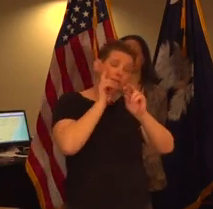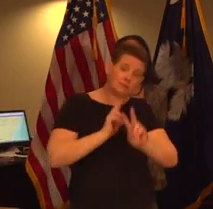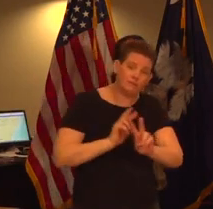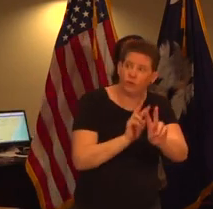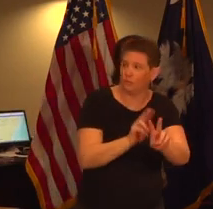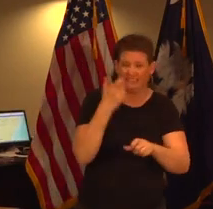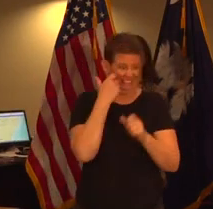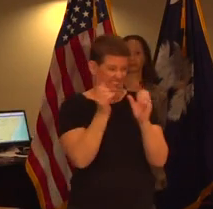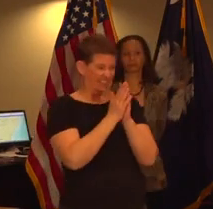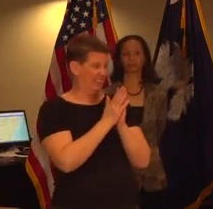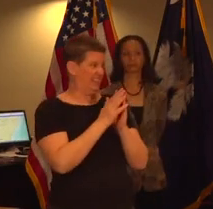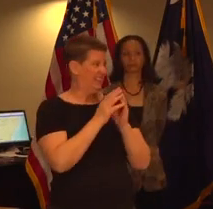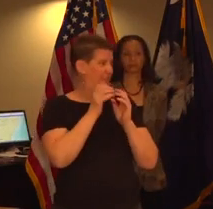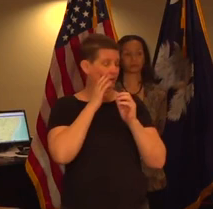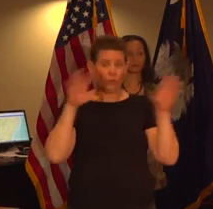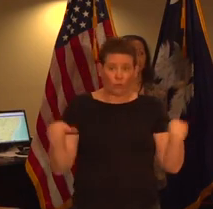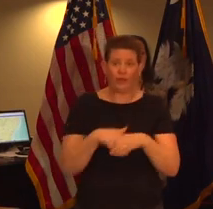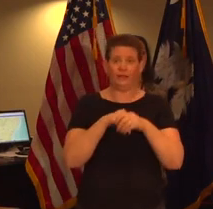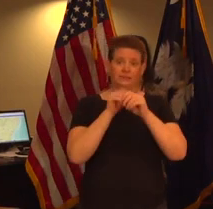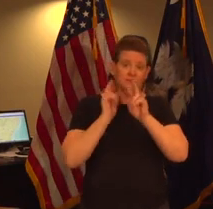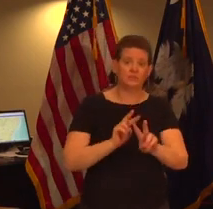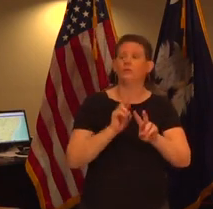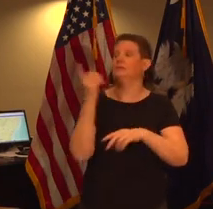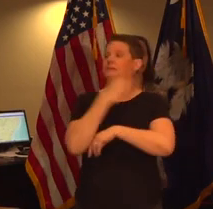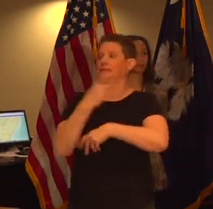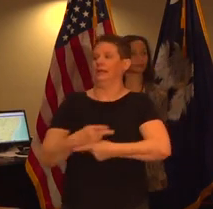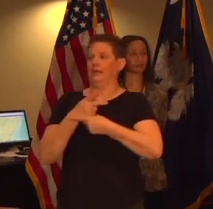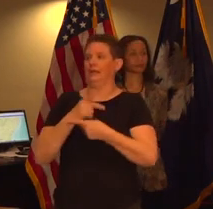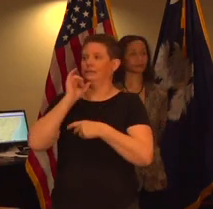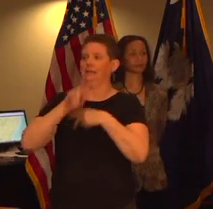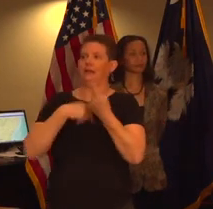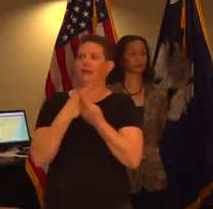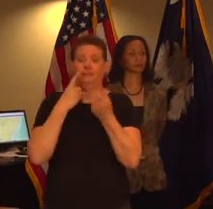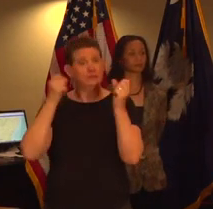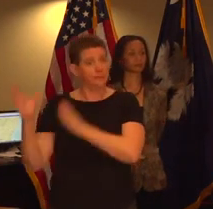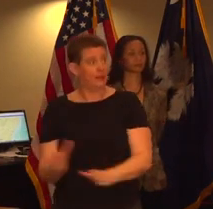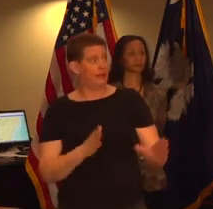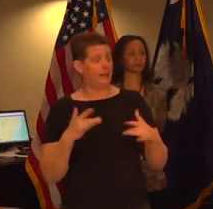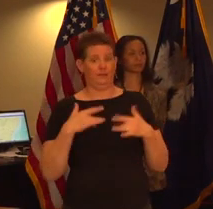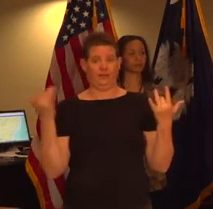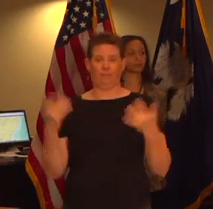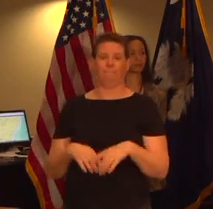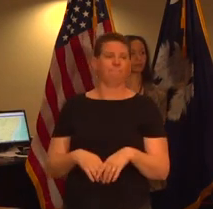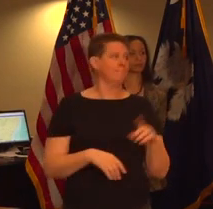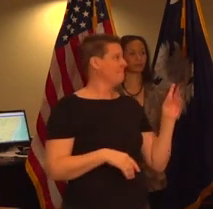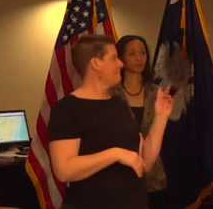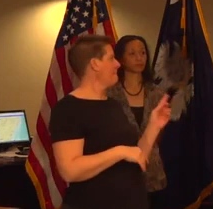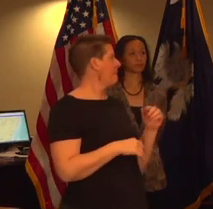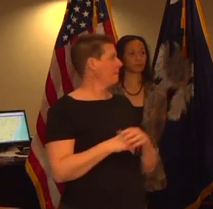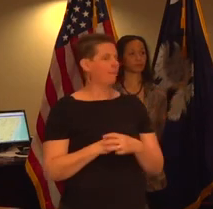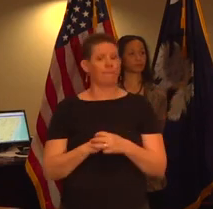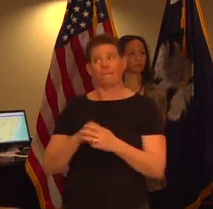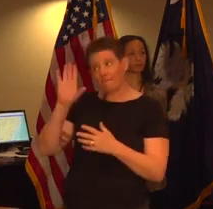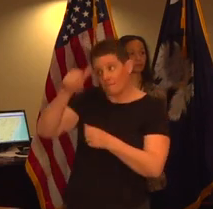that we just got a question about that just want to clarify for that kind of spontaneous it's a plan this is this is a this is